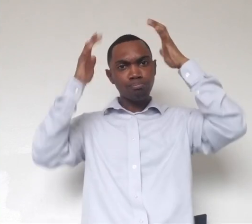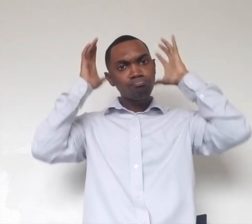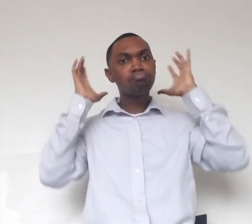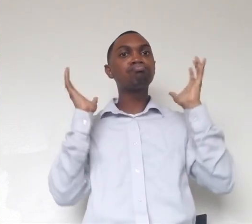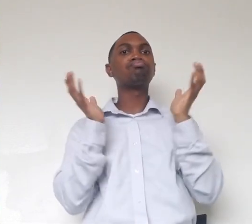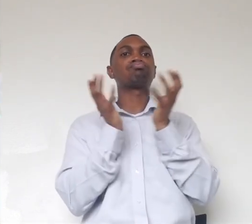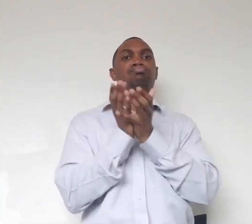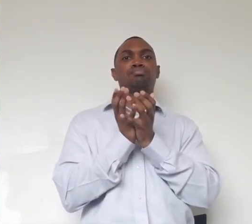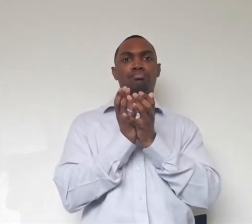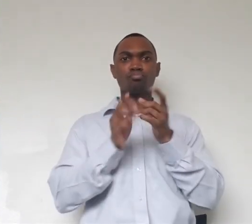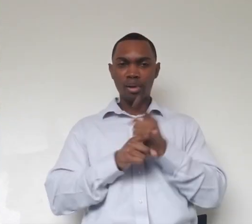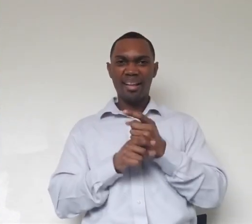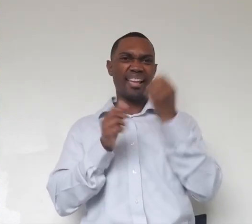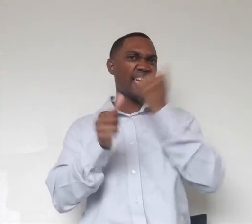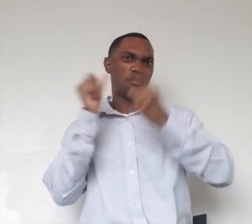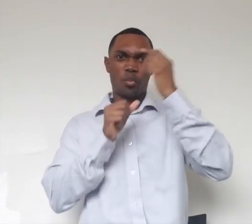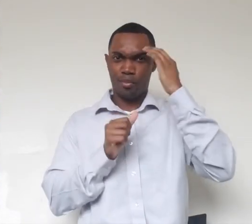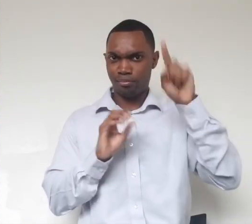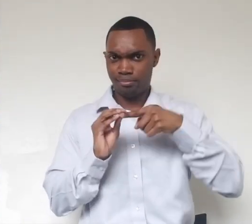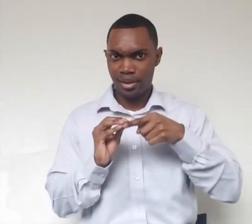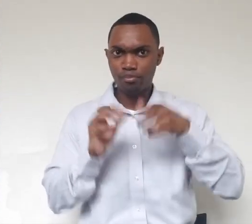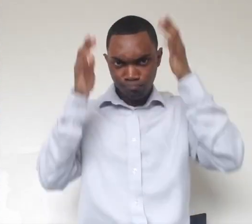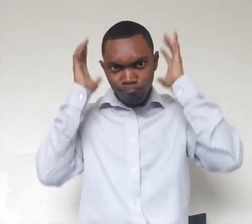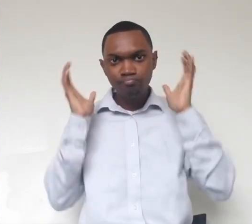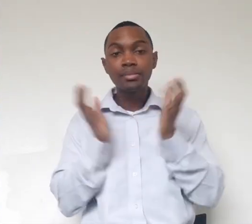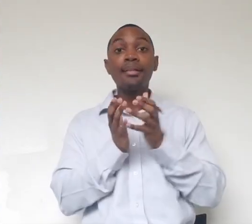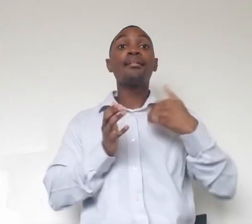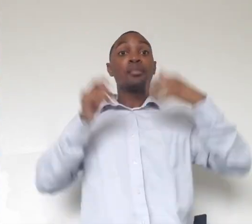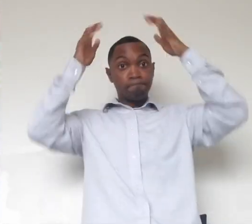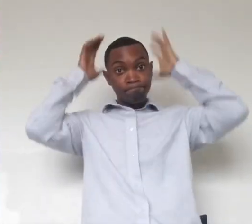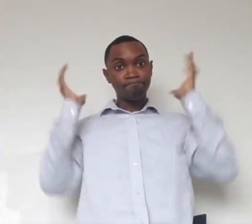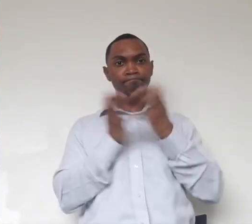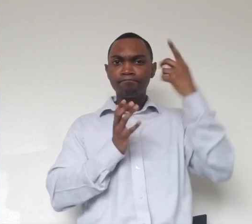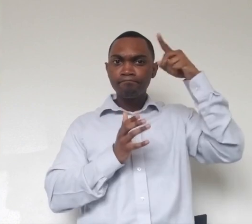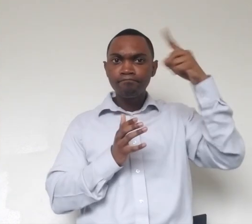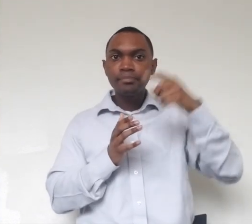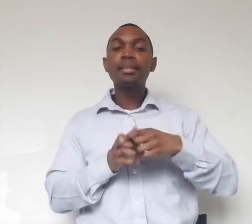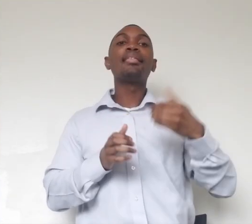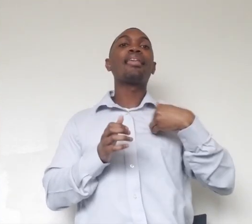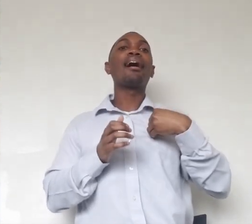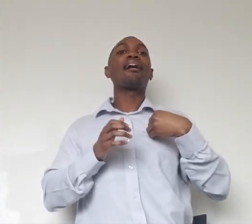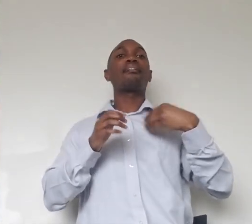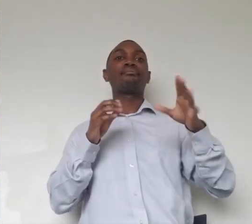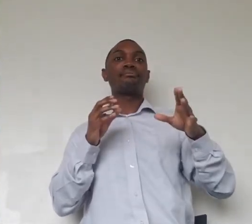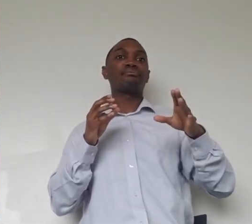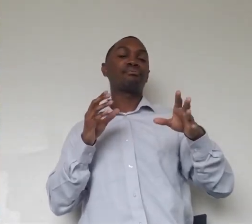of the lion. The males develop that big, hairy mane because they have all this extra testosterone in their bodies. And testosterone